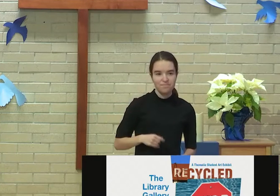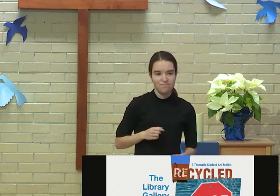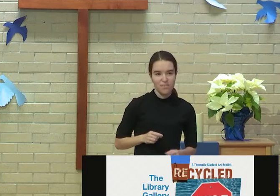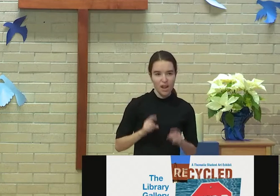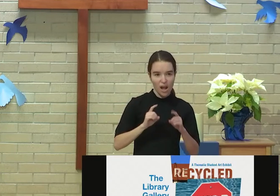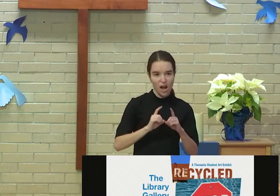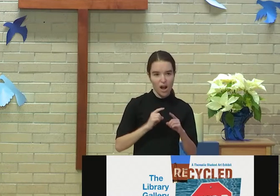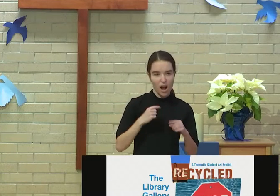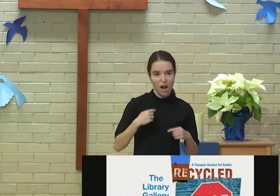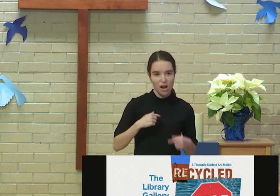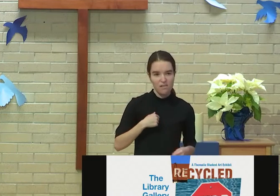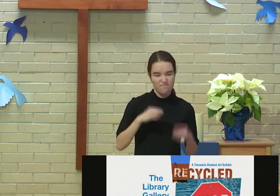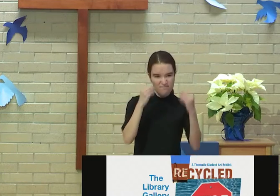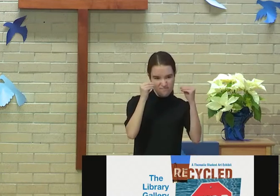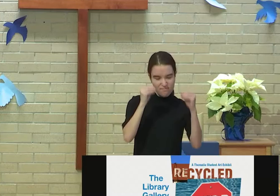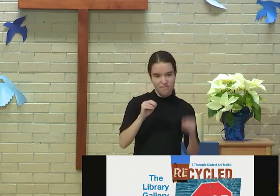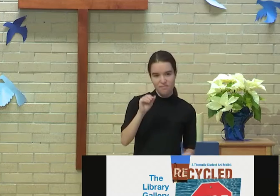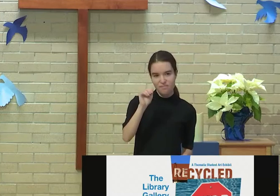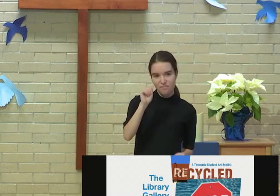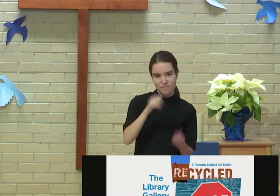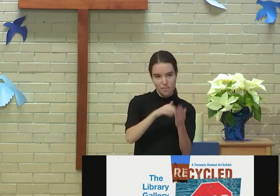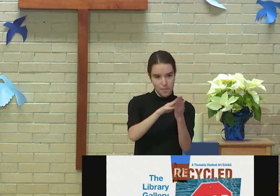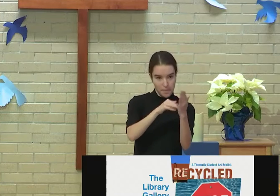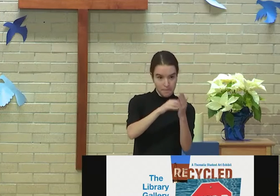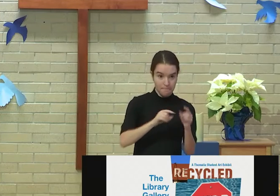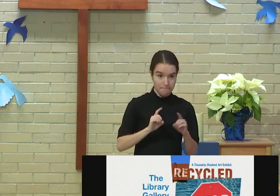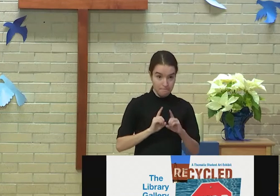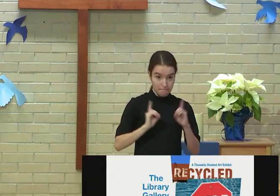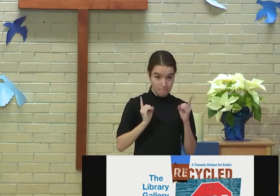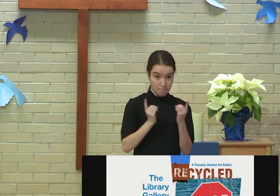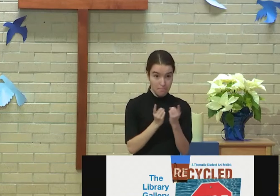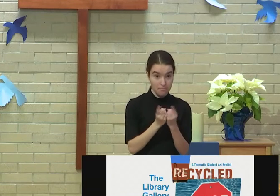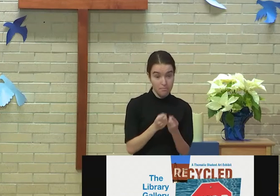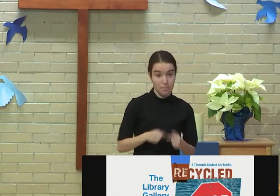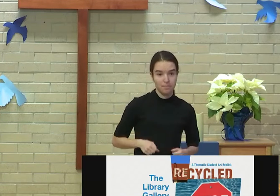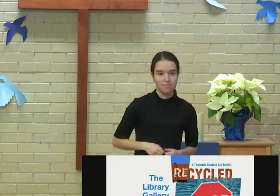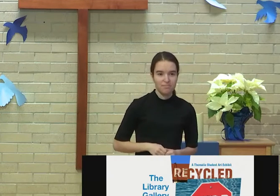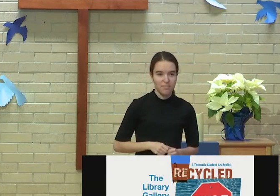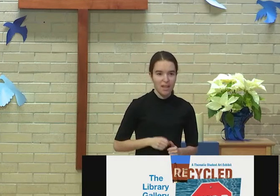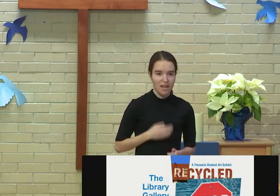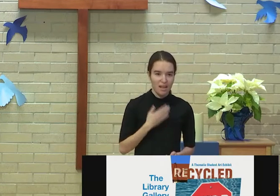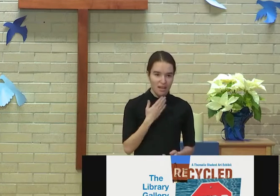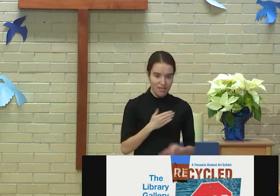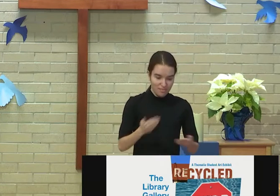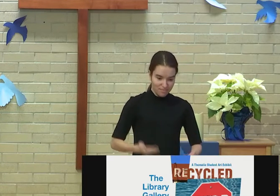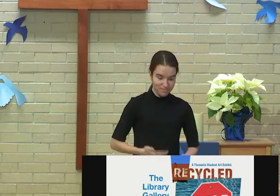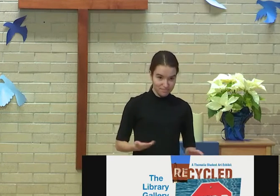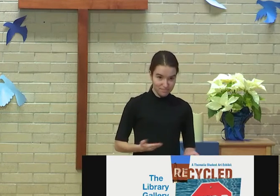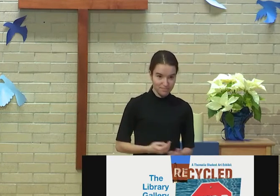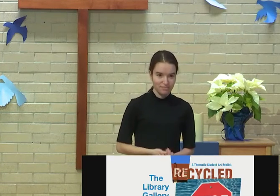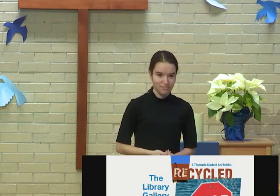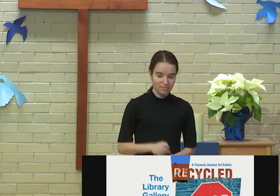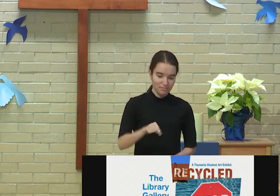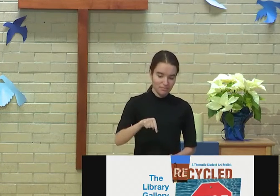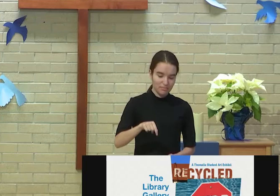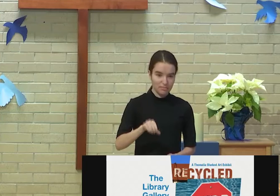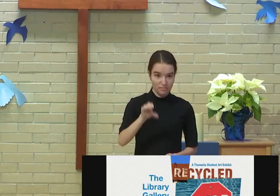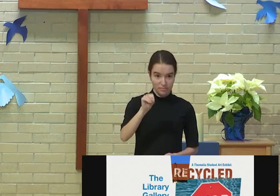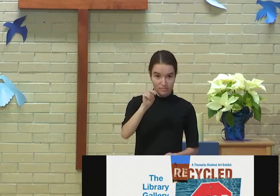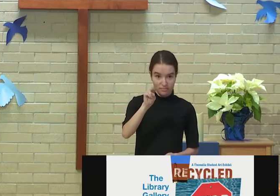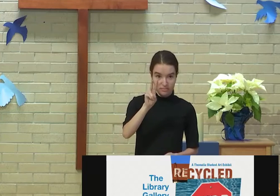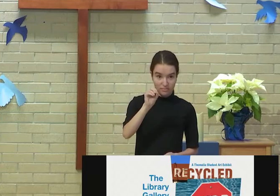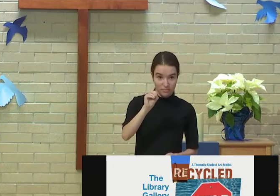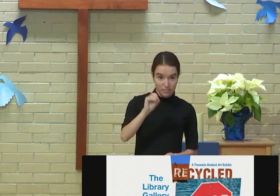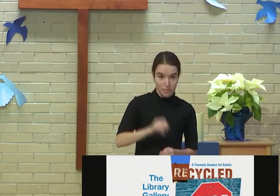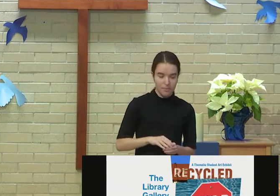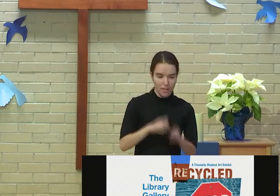all of you out there in the Netherlands that are there joining us this morning. This particular convocation is focused on the